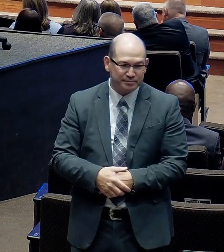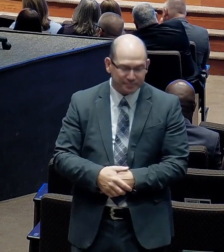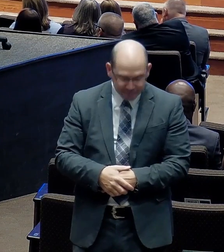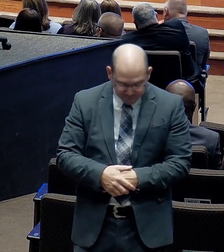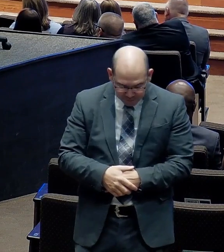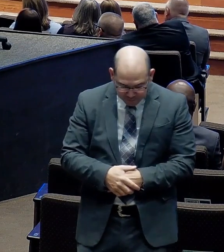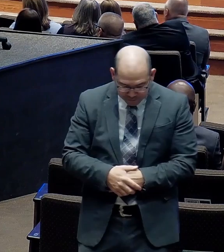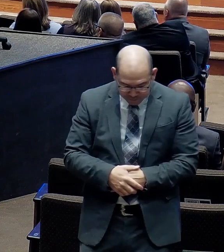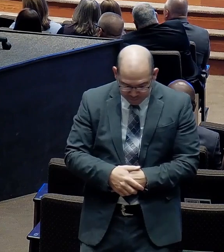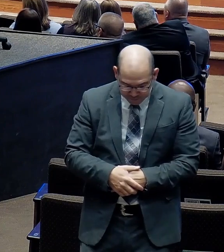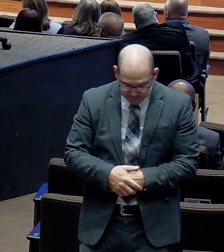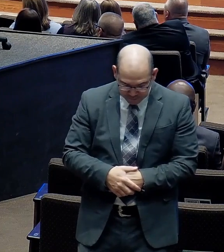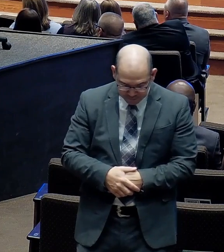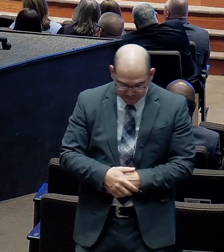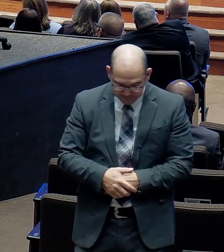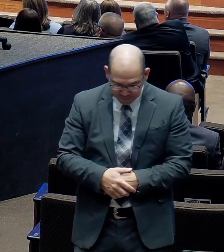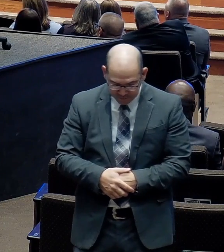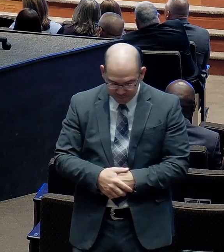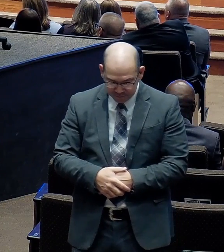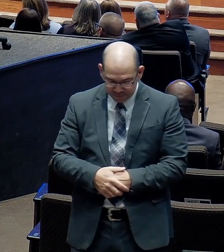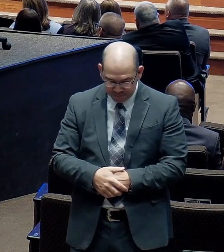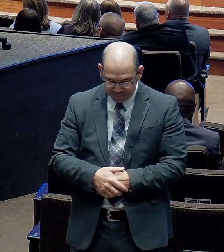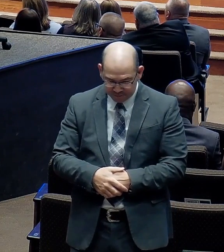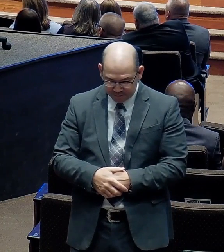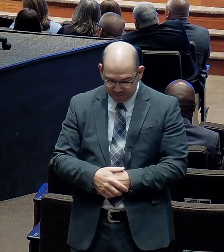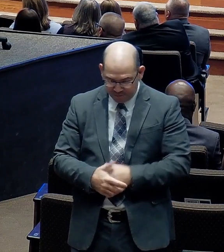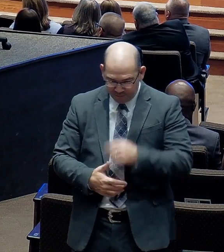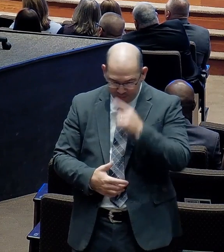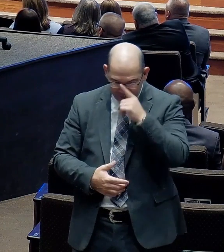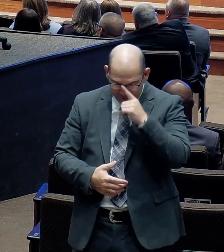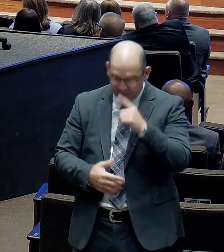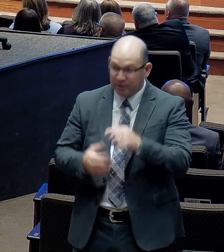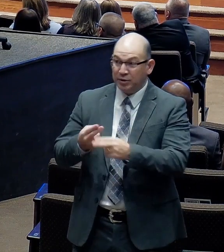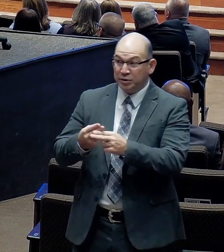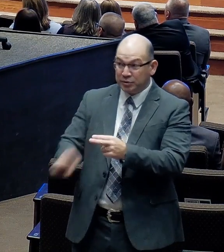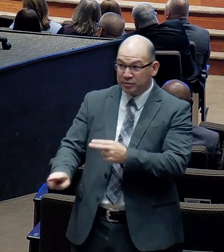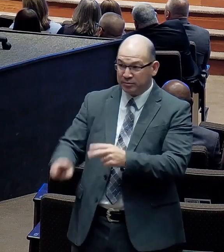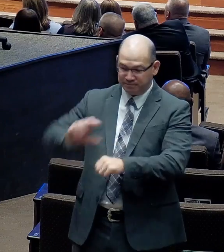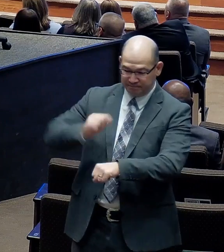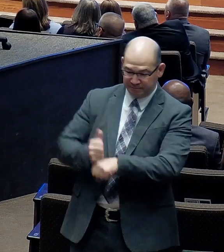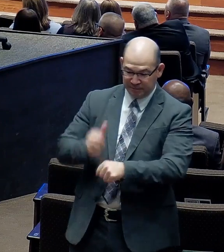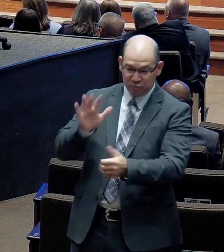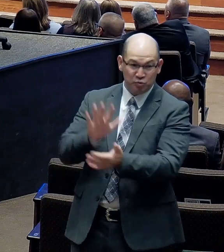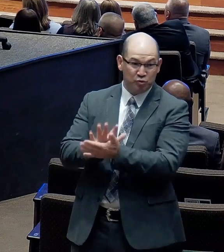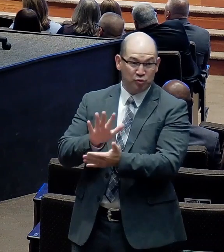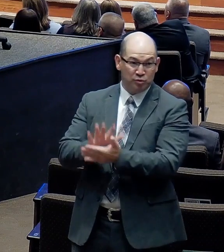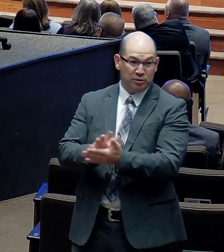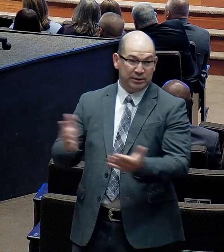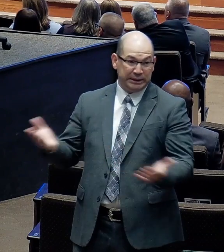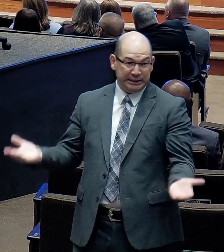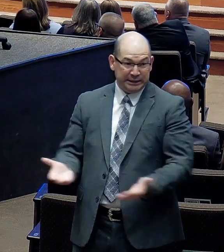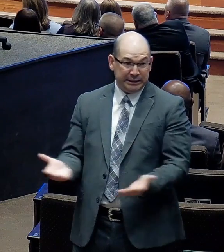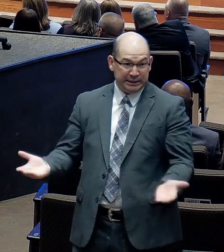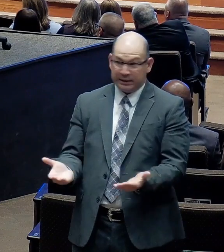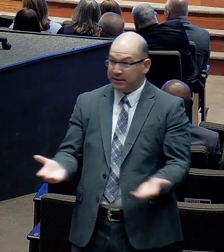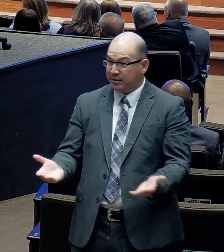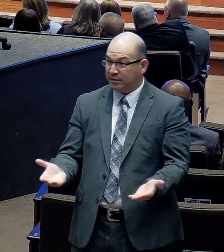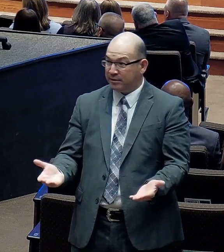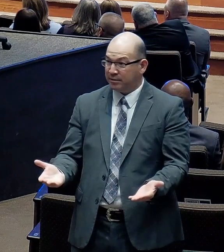Wasn't long before. Christian school. Was developed. And that has produced. Some of the greatest Christians. In the world.